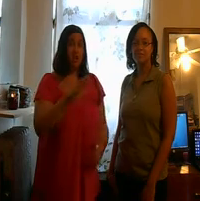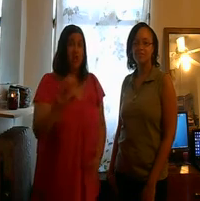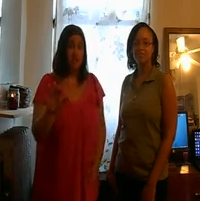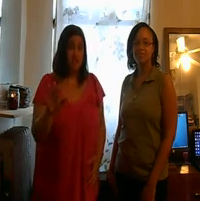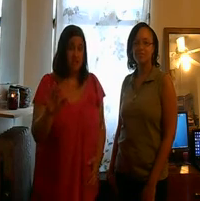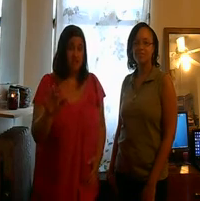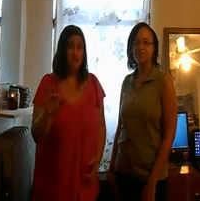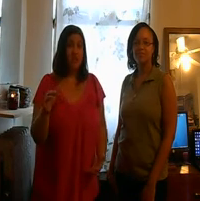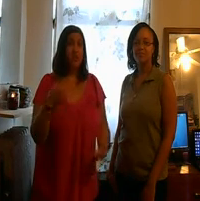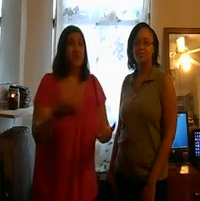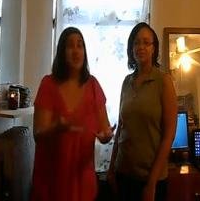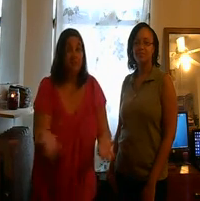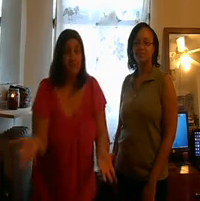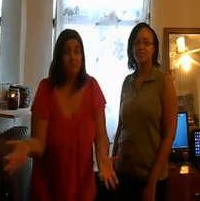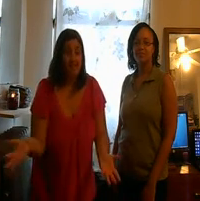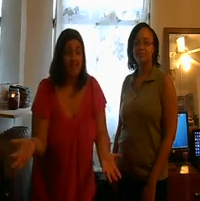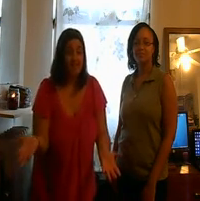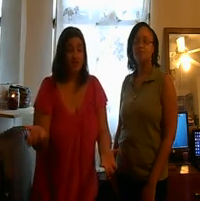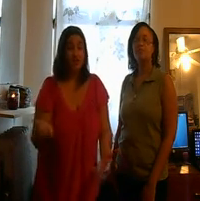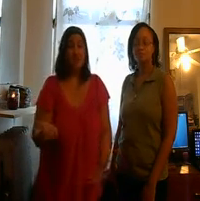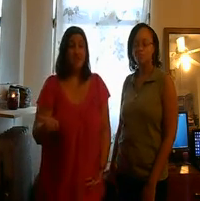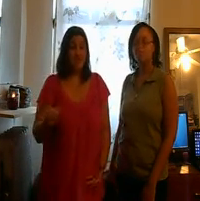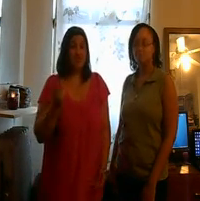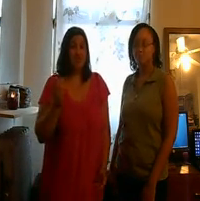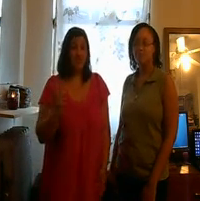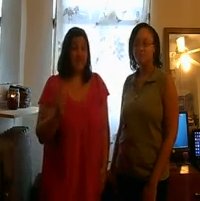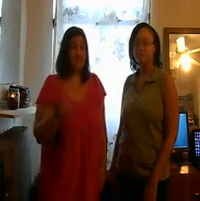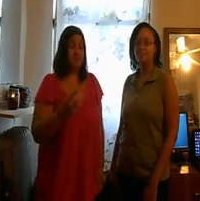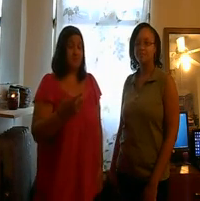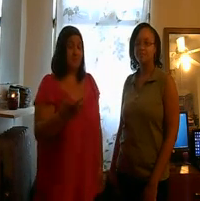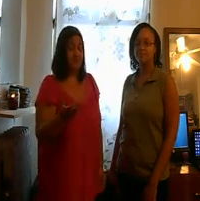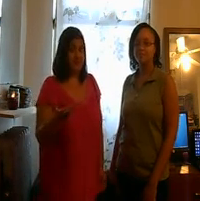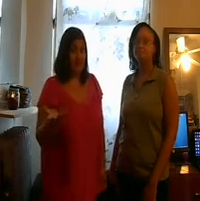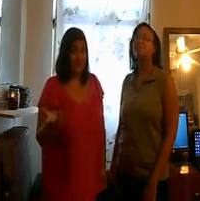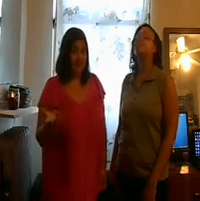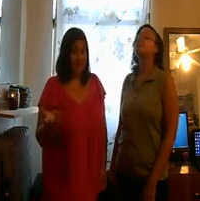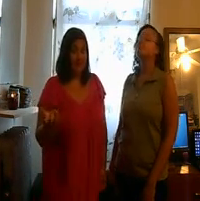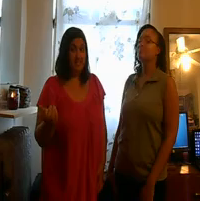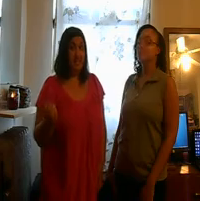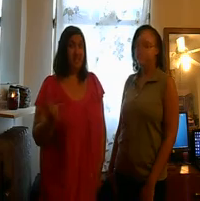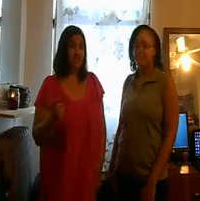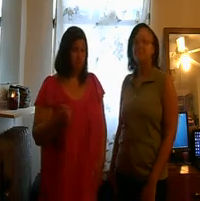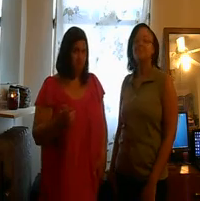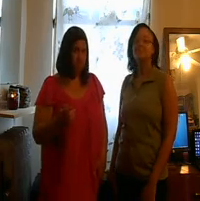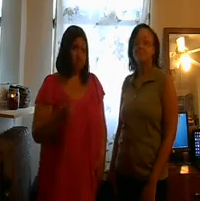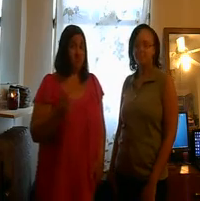also places in Israel where everybody can enjoy, such as the beaches of Elia, the ancient ruins of